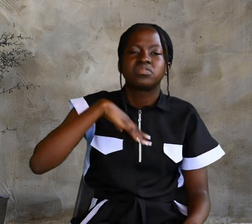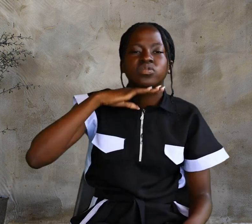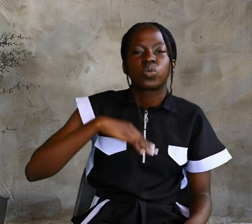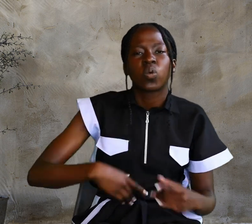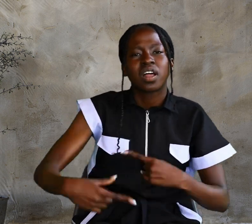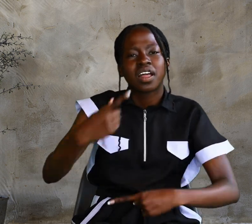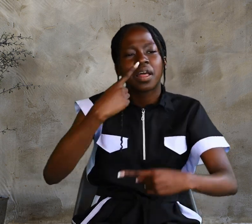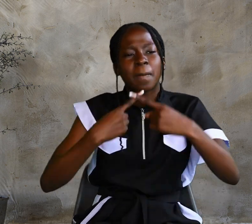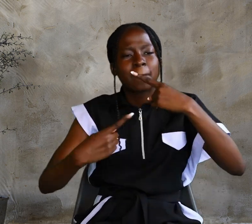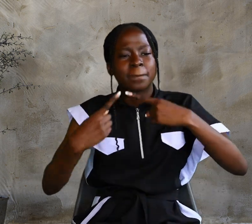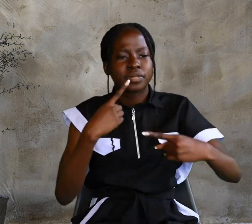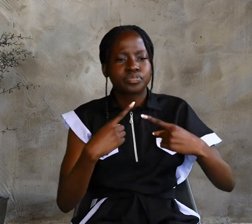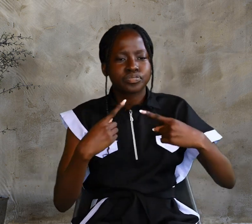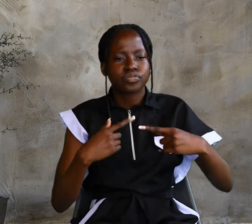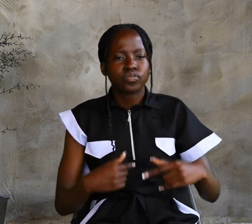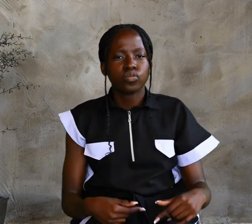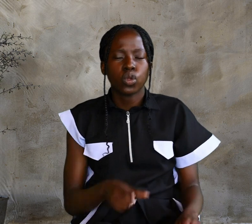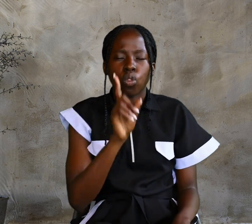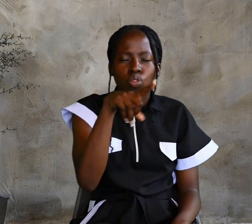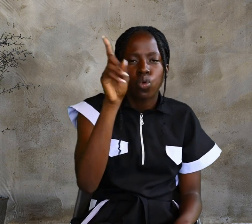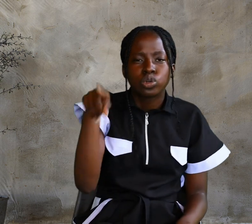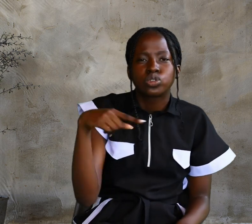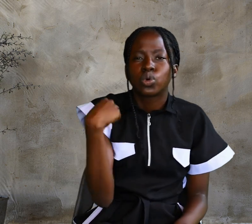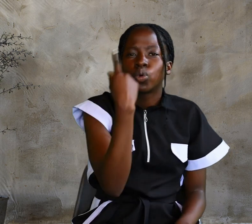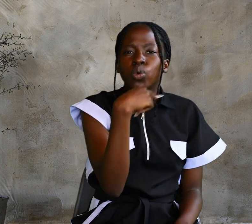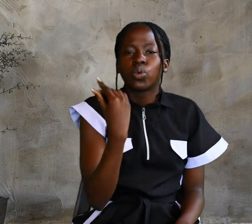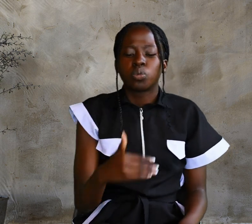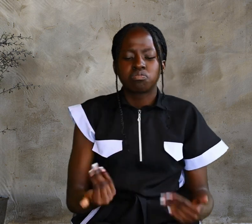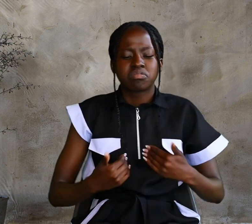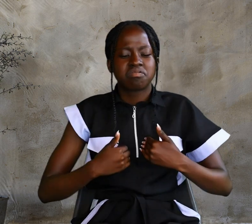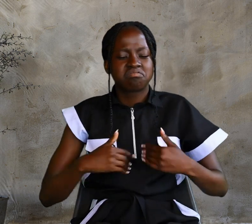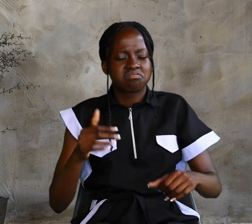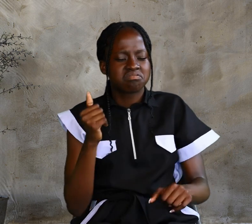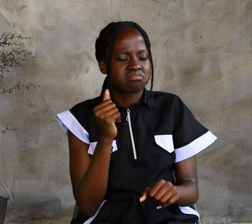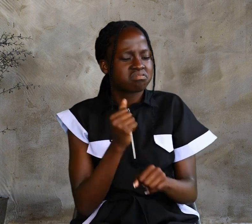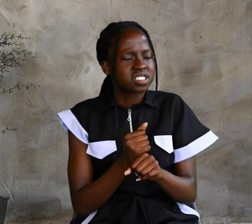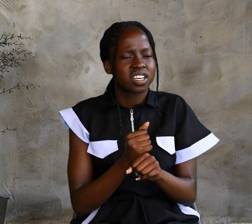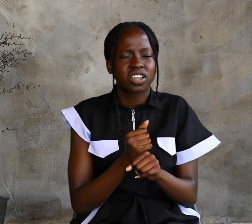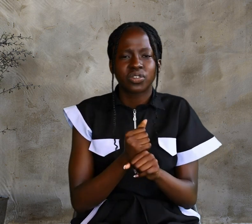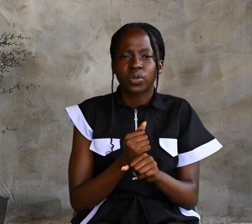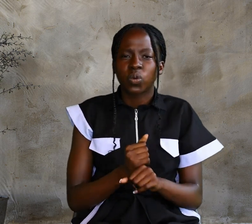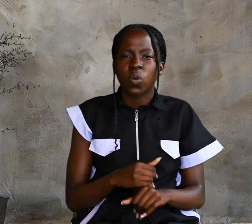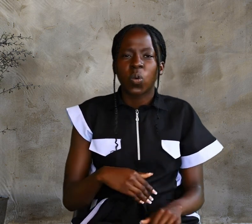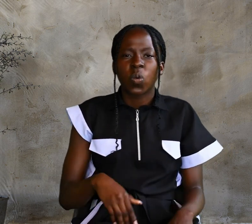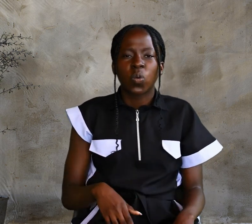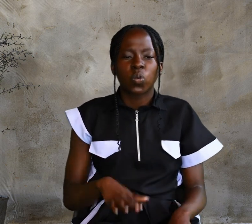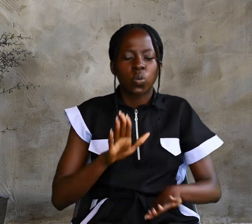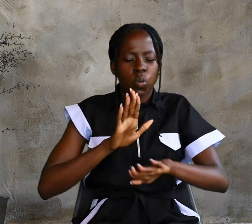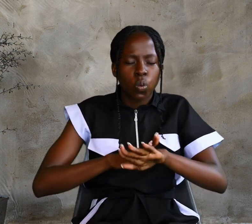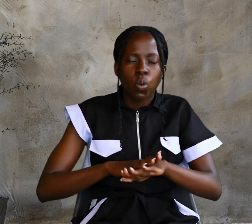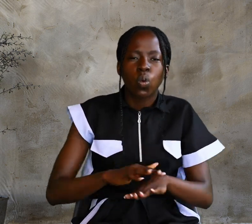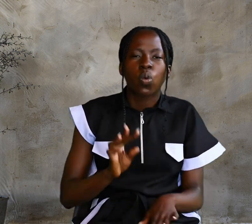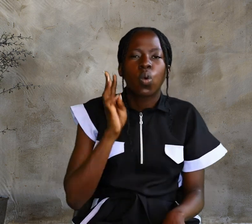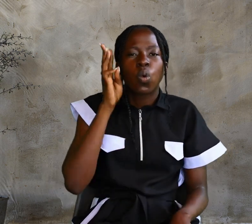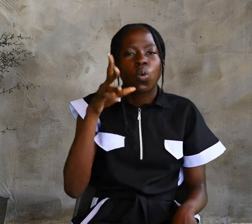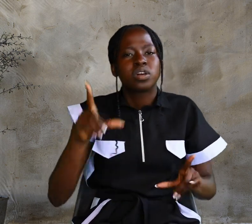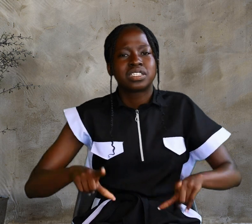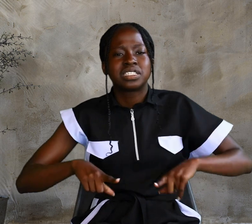Those who have done what is good will rise to live, and those who have done what is evil will rise to be condemned.